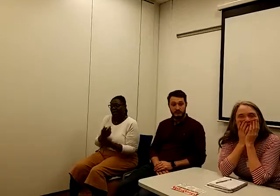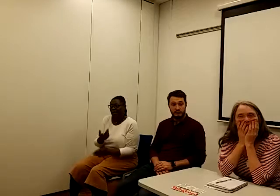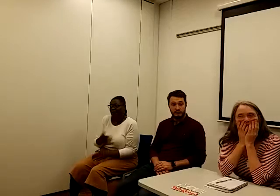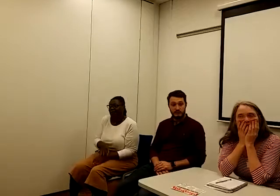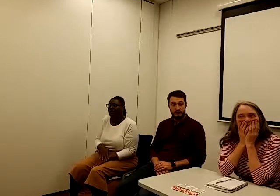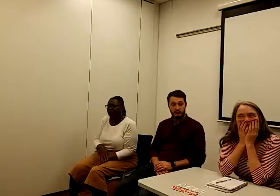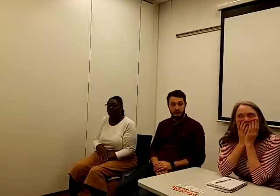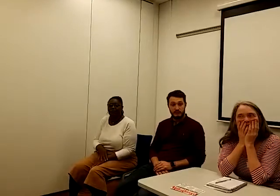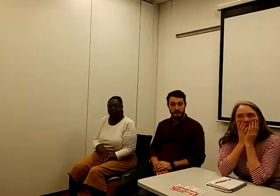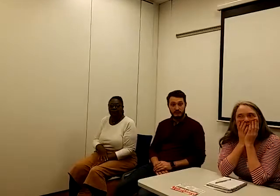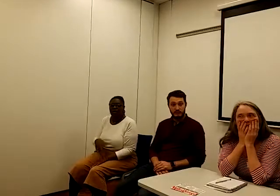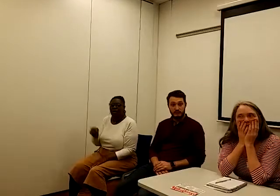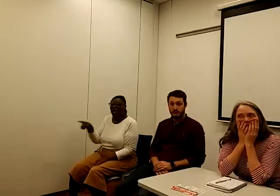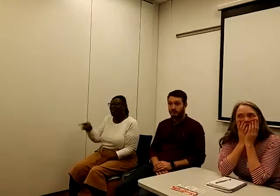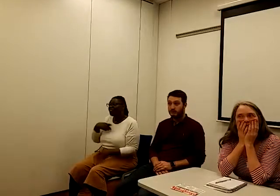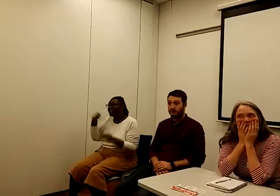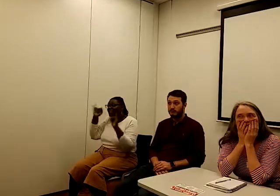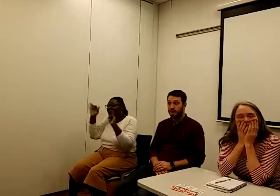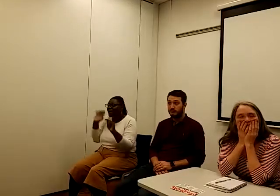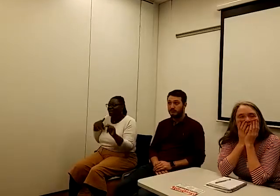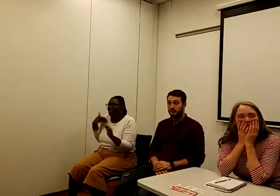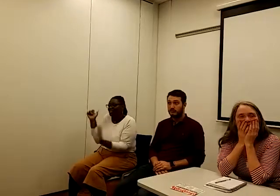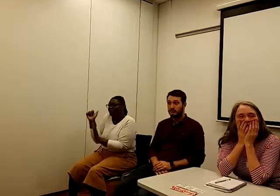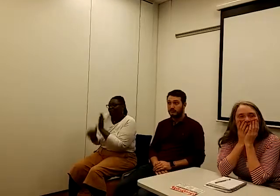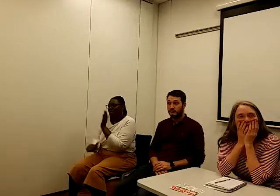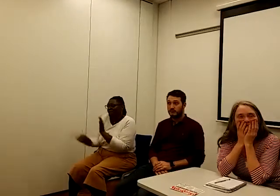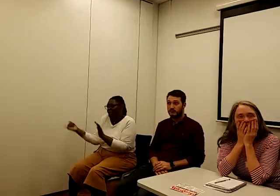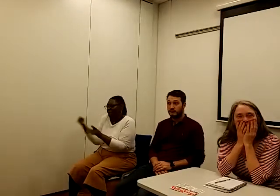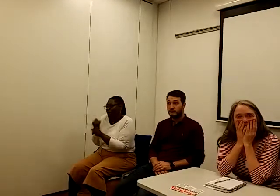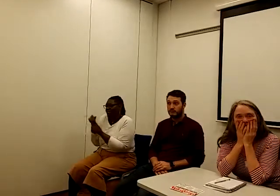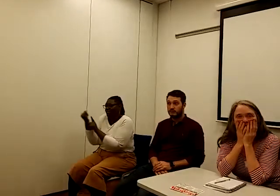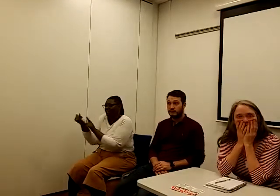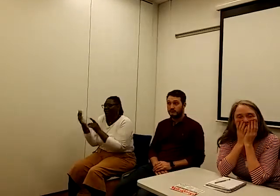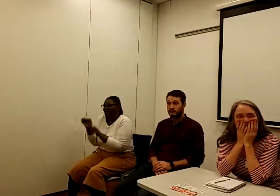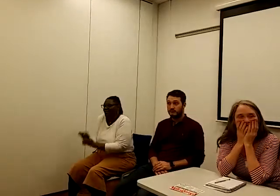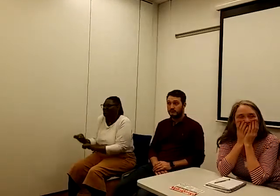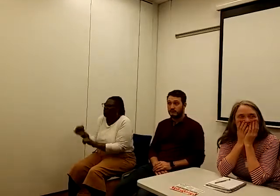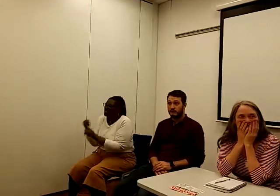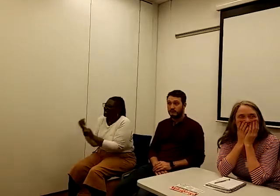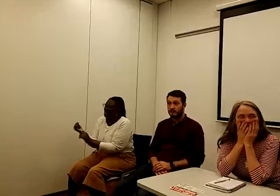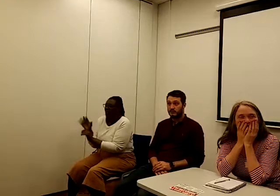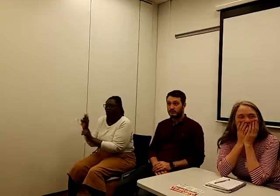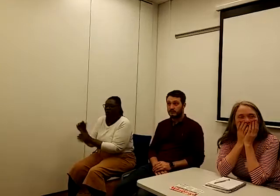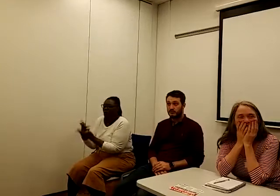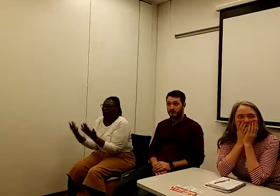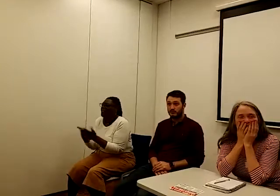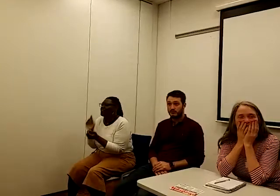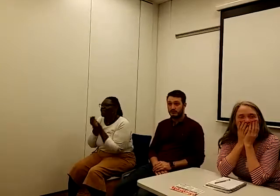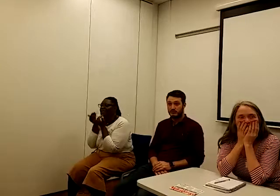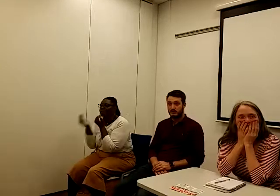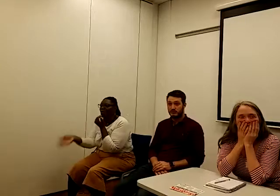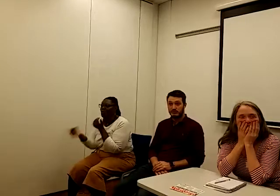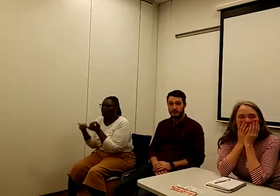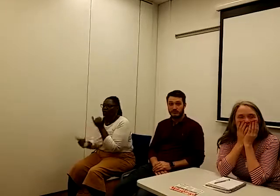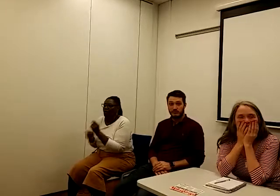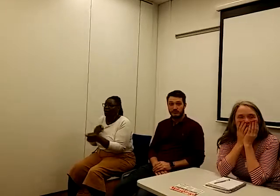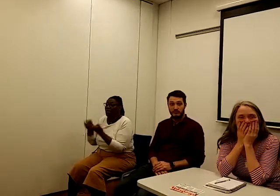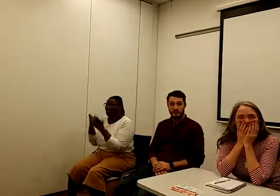It is a nightmare that just begins with the six-week wait, six-to-a-week wait, whatever it may be. It is far more to come with the abolition of severe